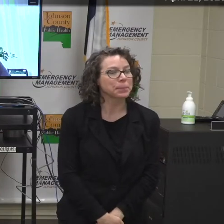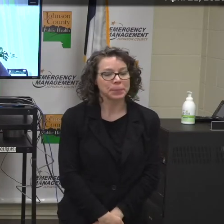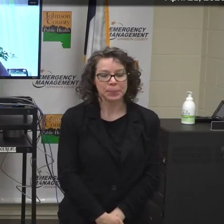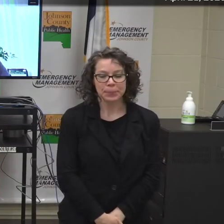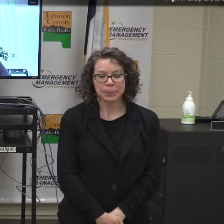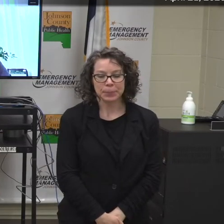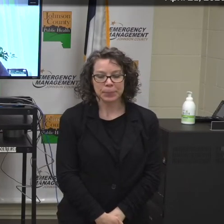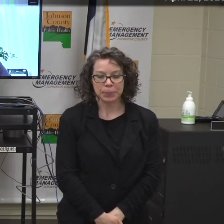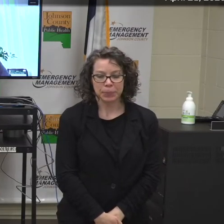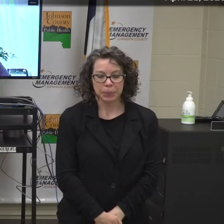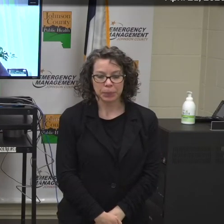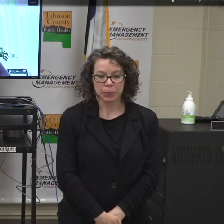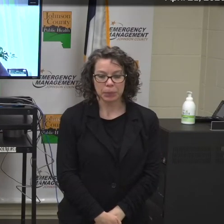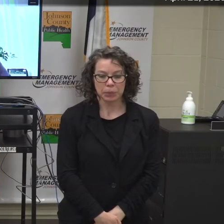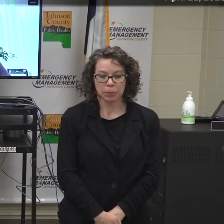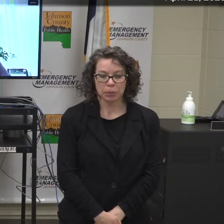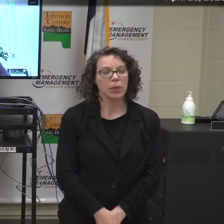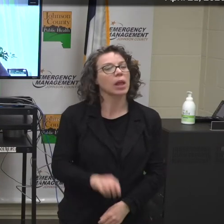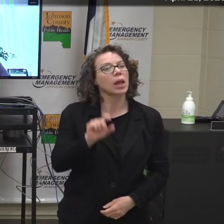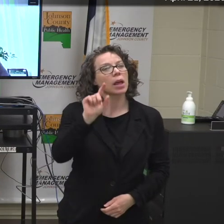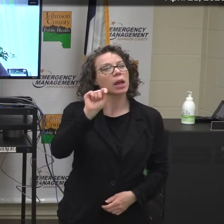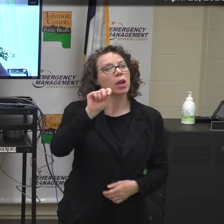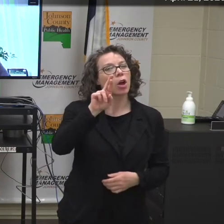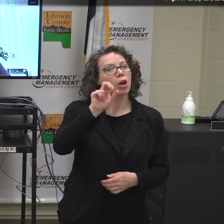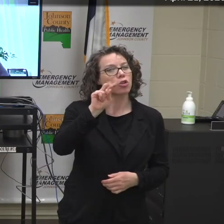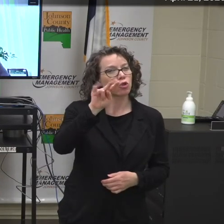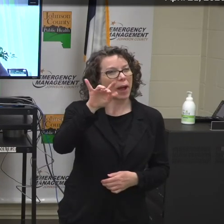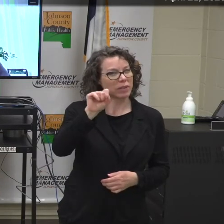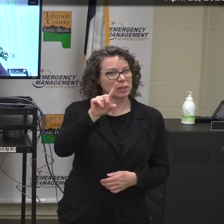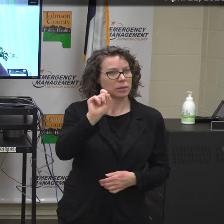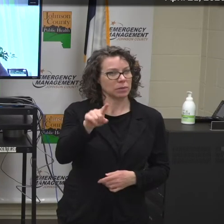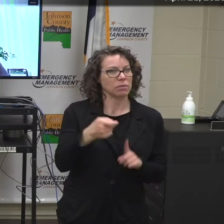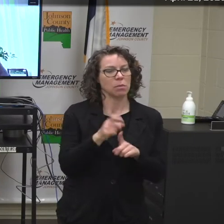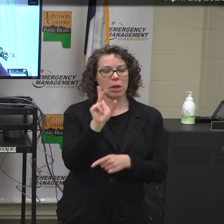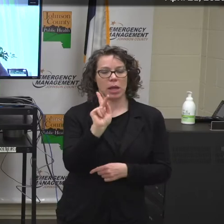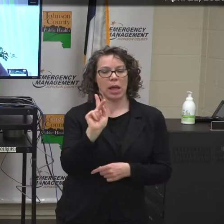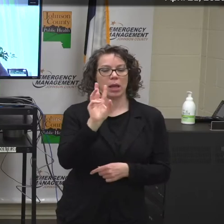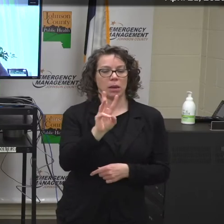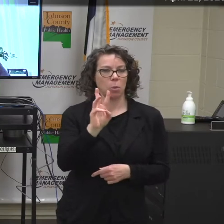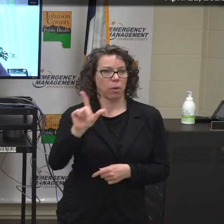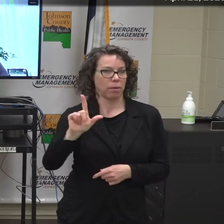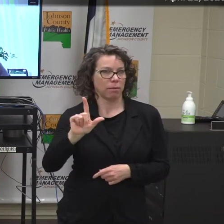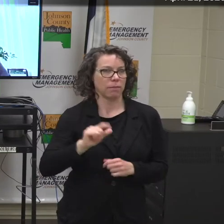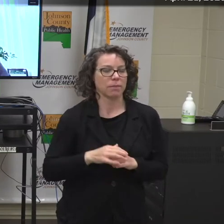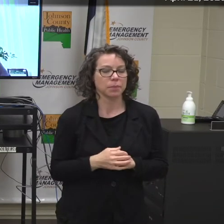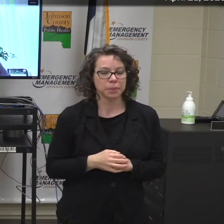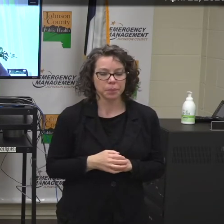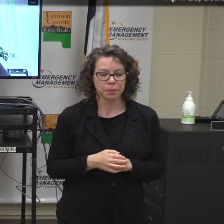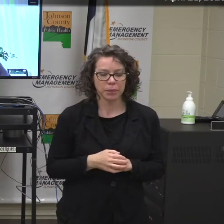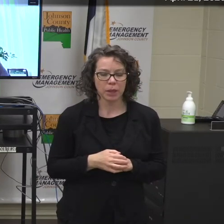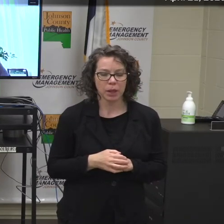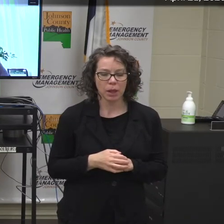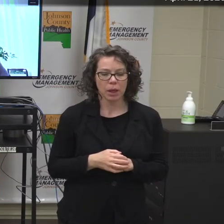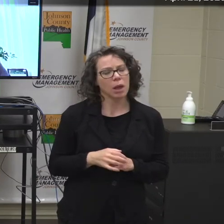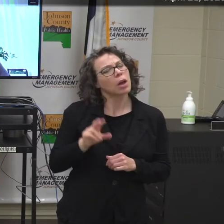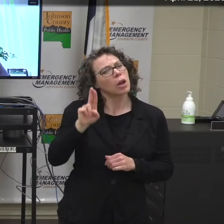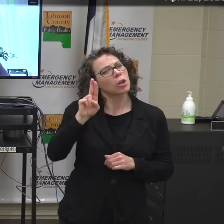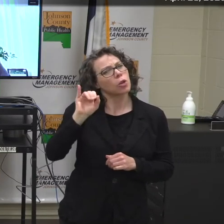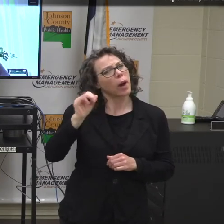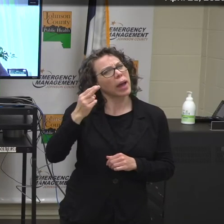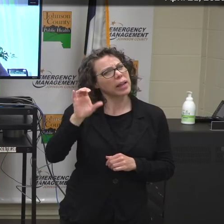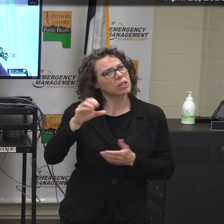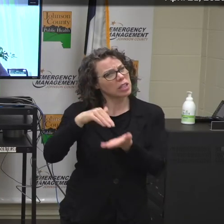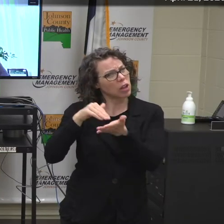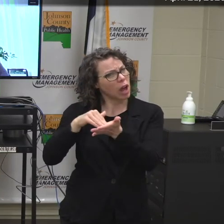We have a question from Travis Brees from KWWL. Uh, UIHC doctors told us